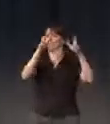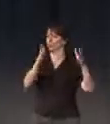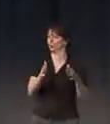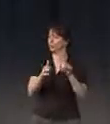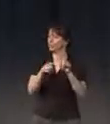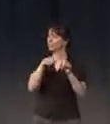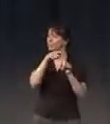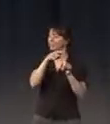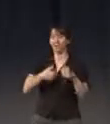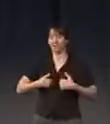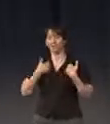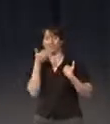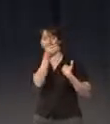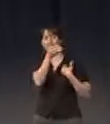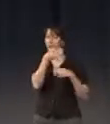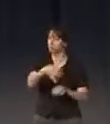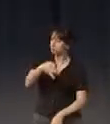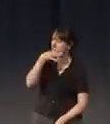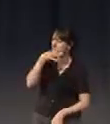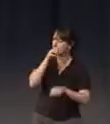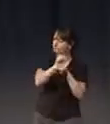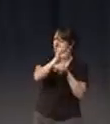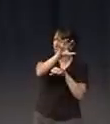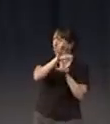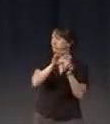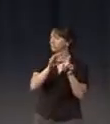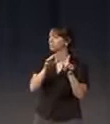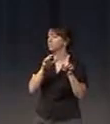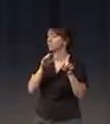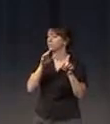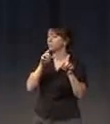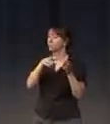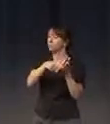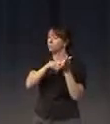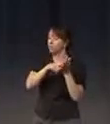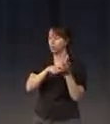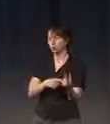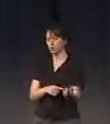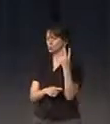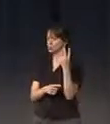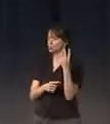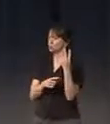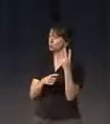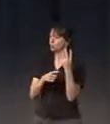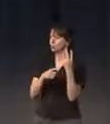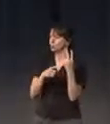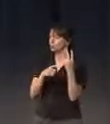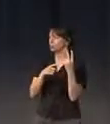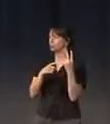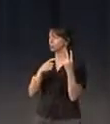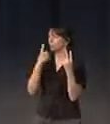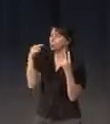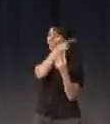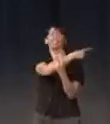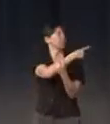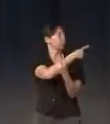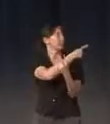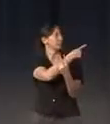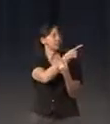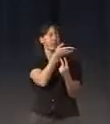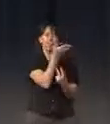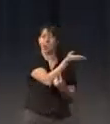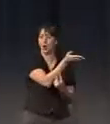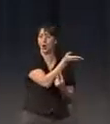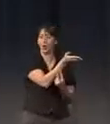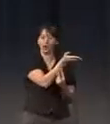mountains and they're very expert. We have to have them, two of them, all the time that this exhibition was open. In case of